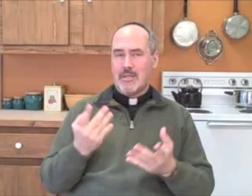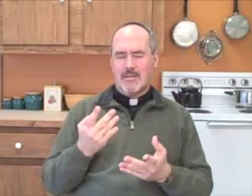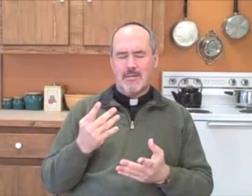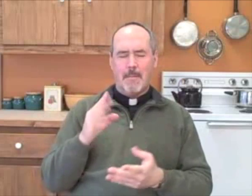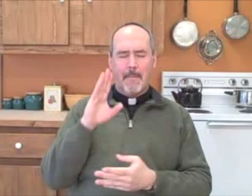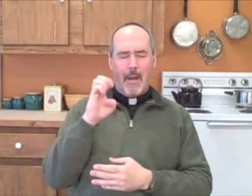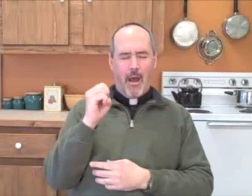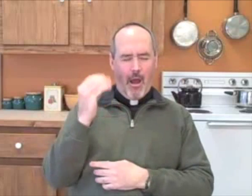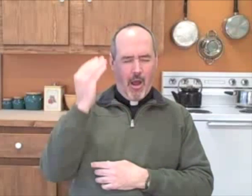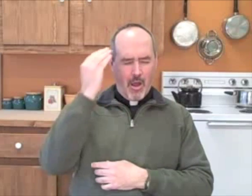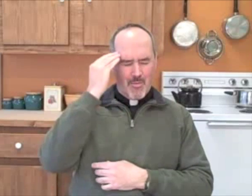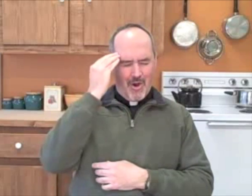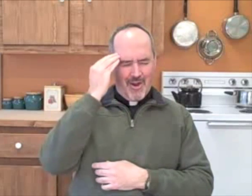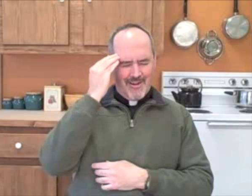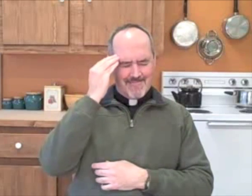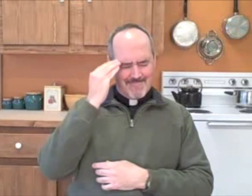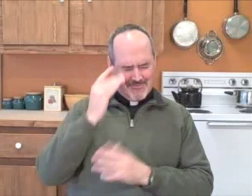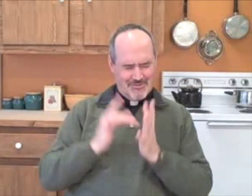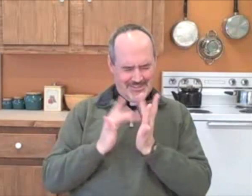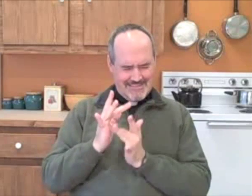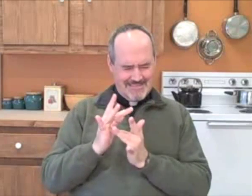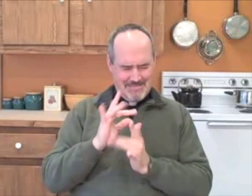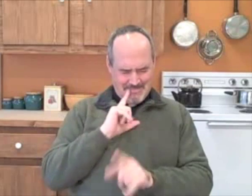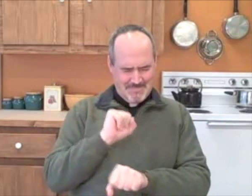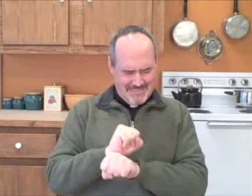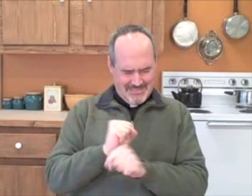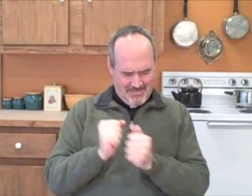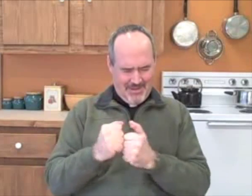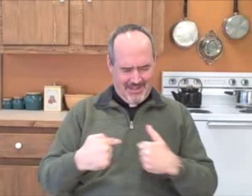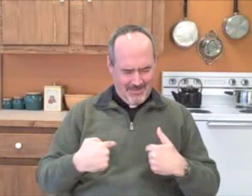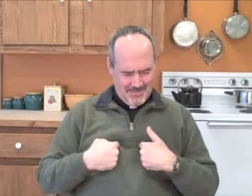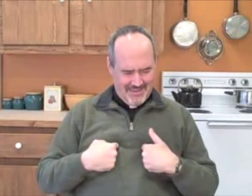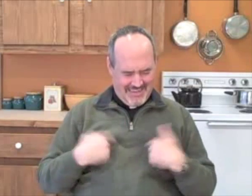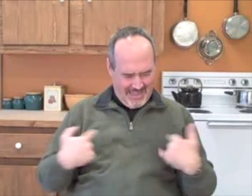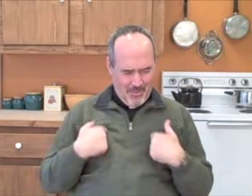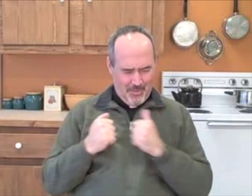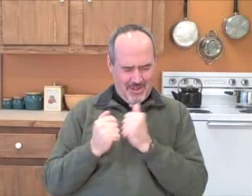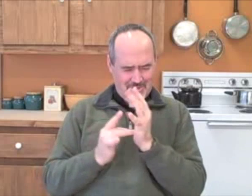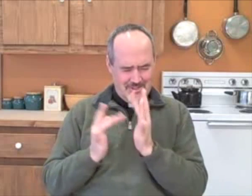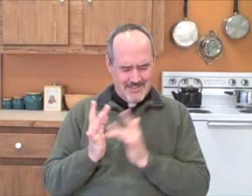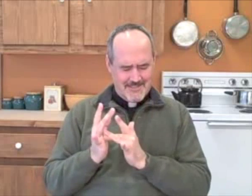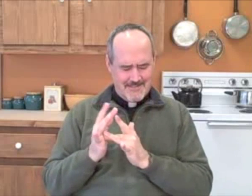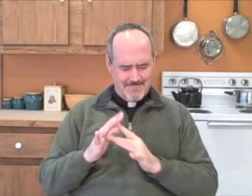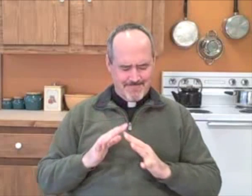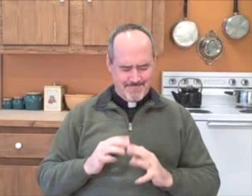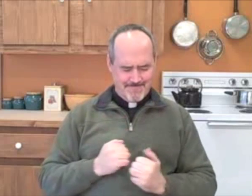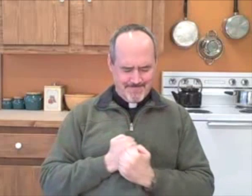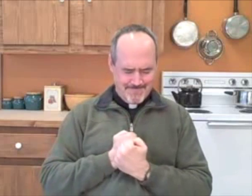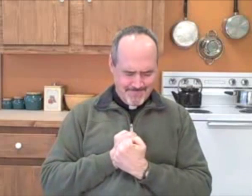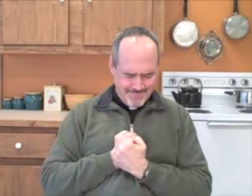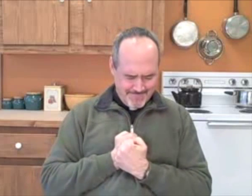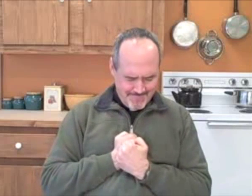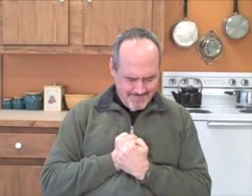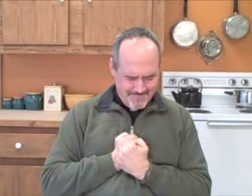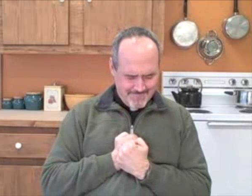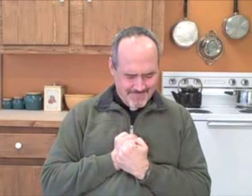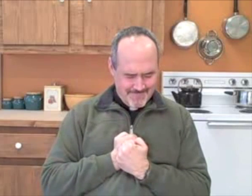We need to be aware that Jesus is with us and hold on to that. Next,